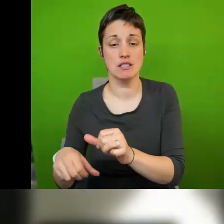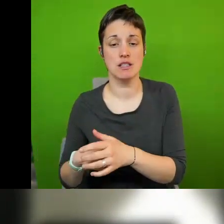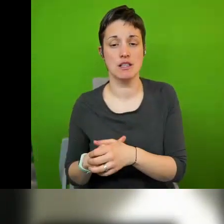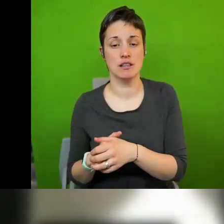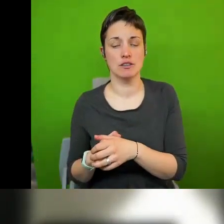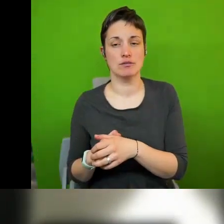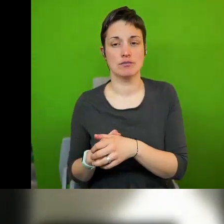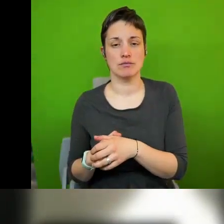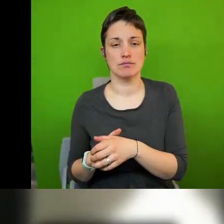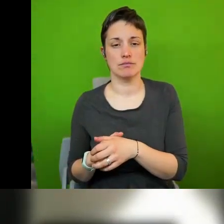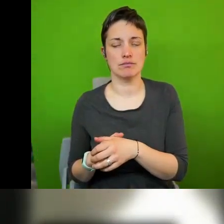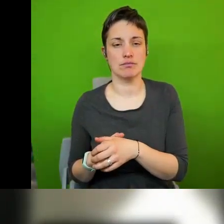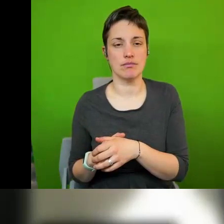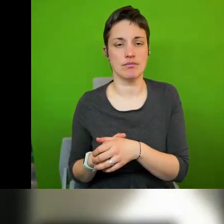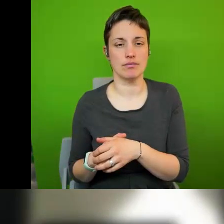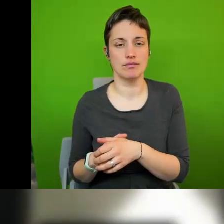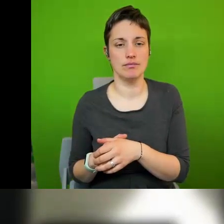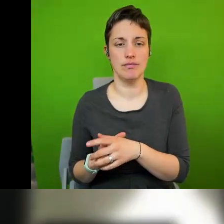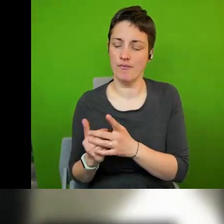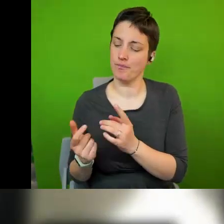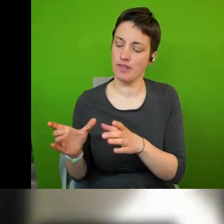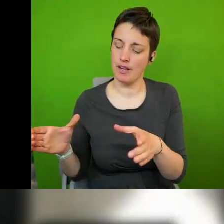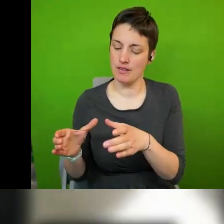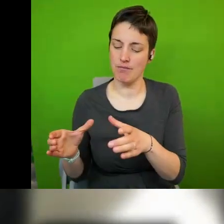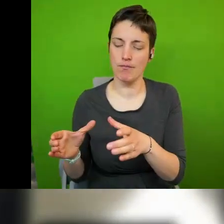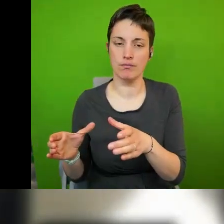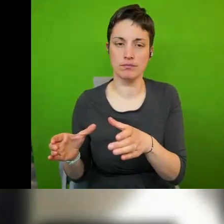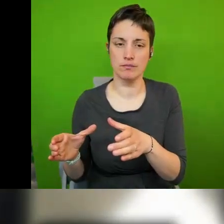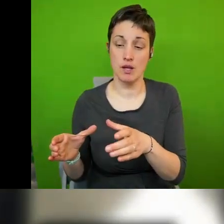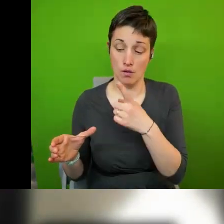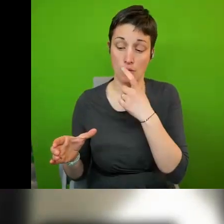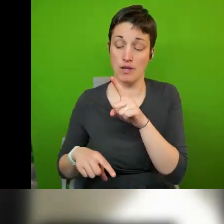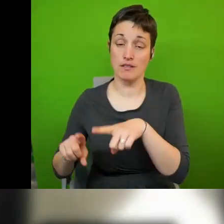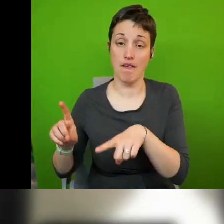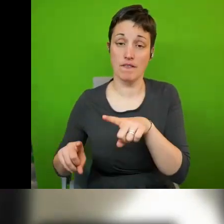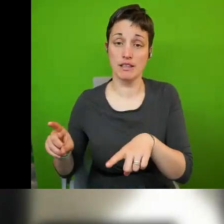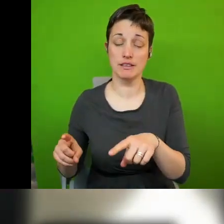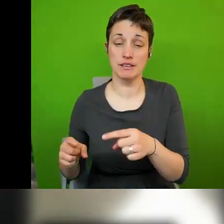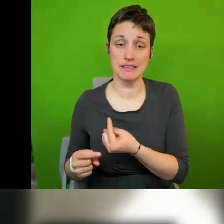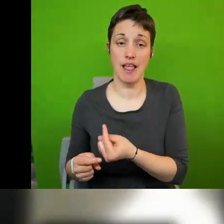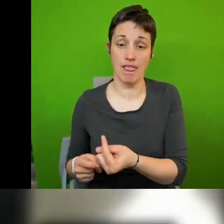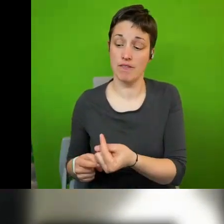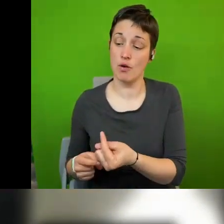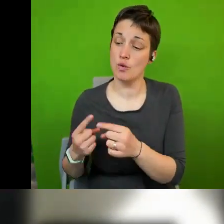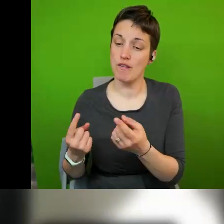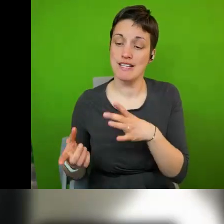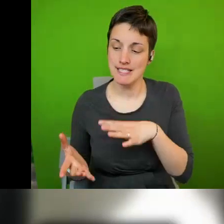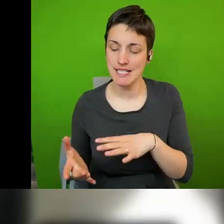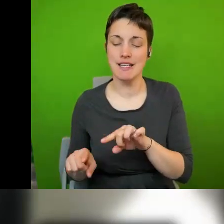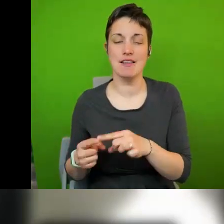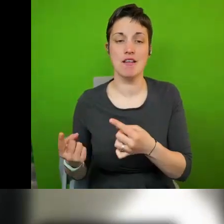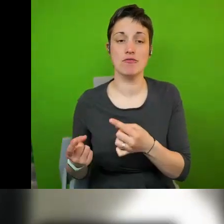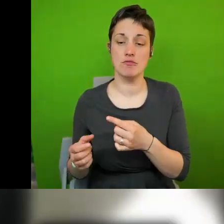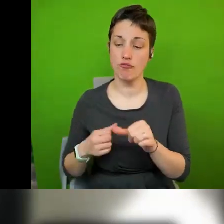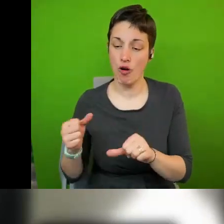that uh civil society in itself may be a bit diverse and may then have also different needs and different approaches to the human rights